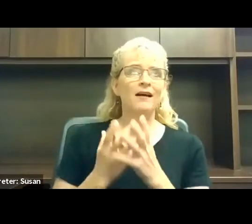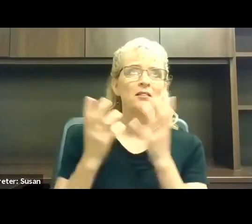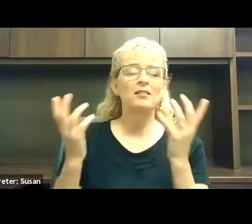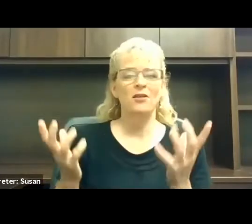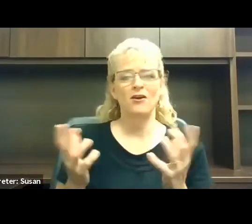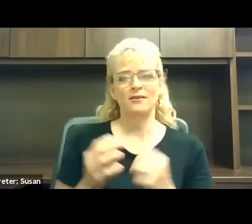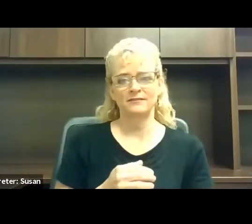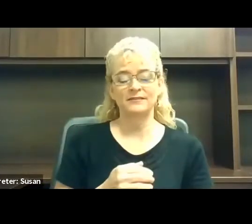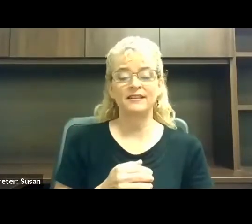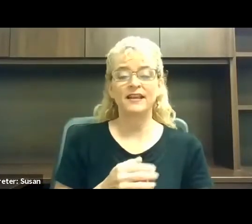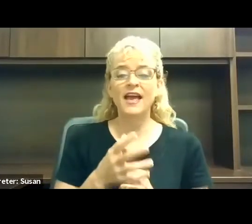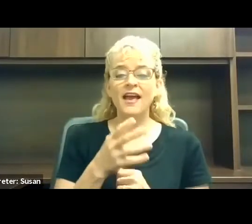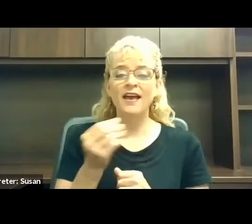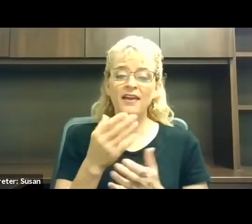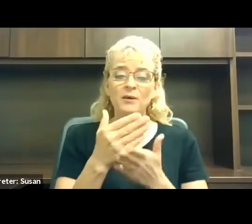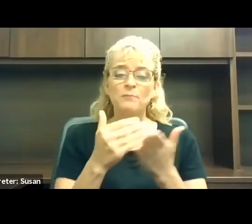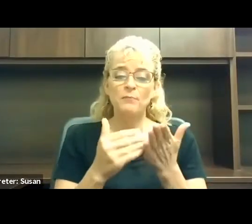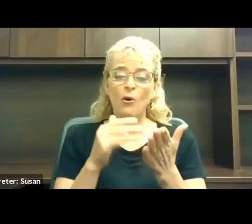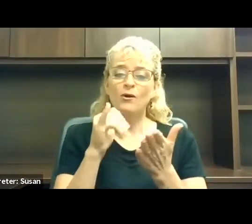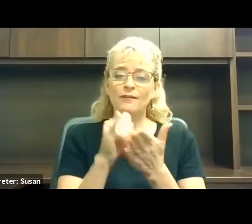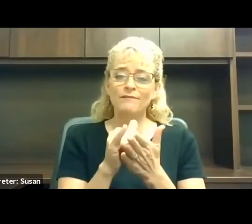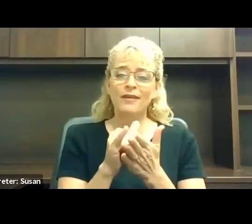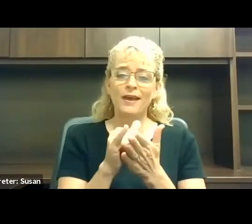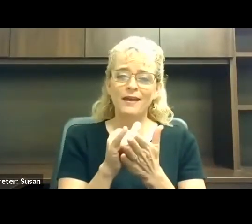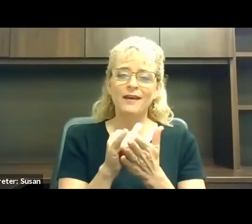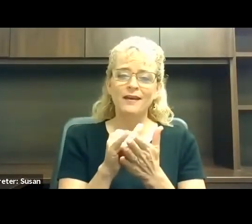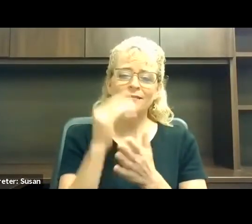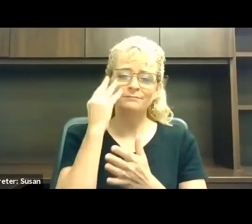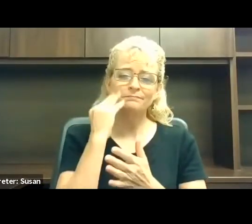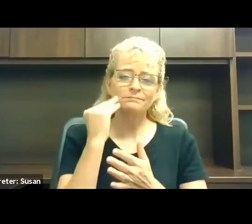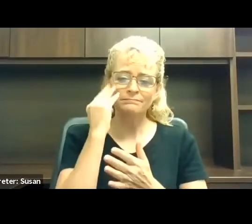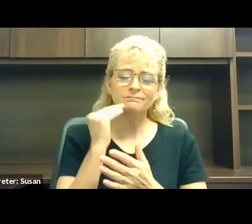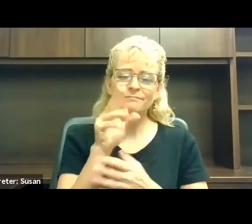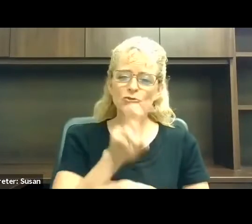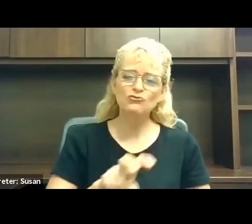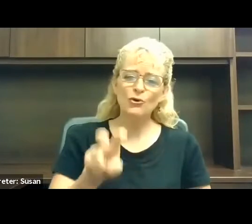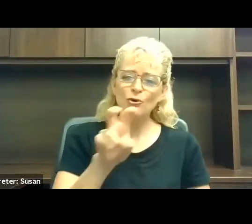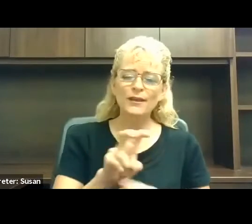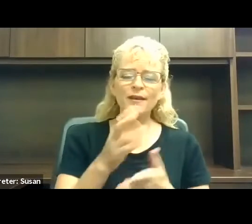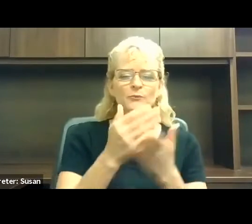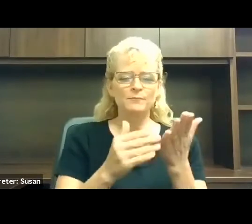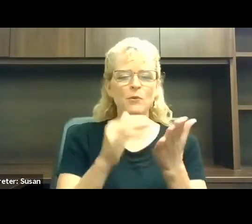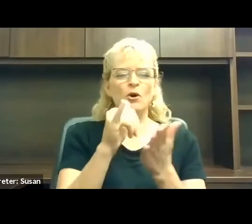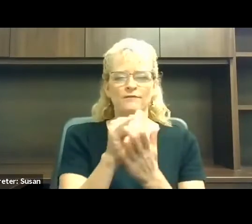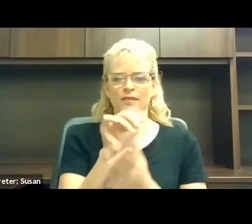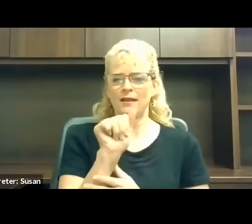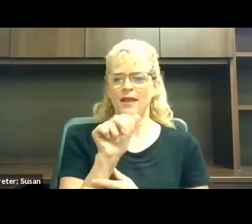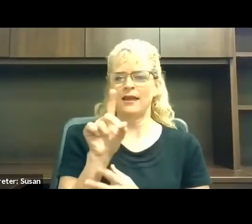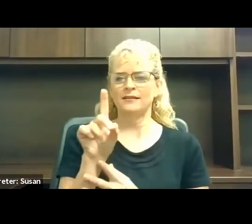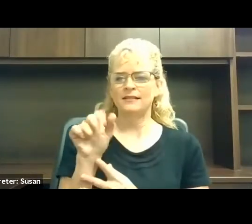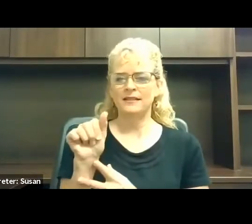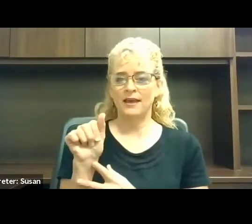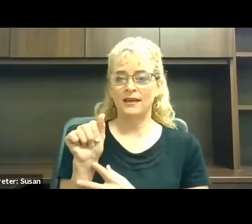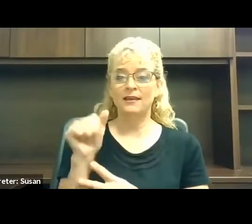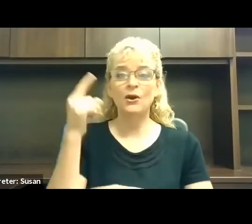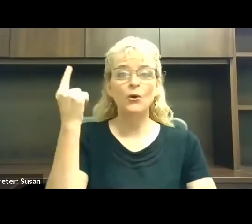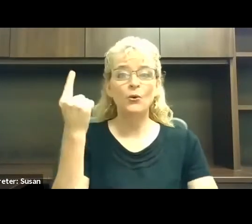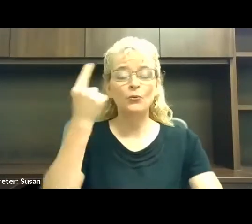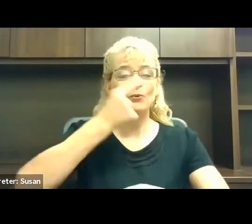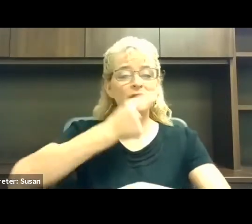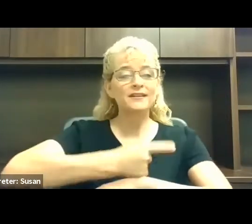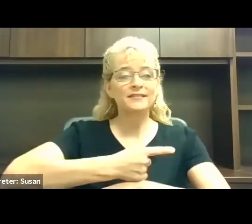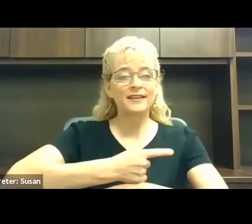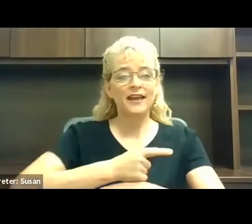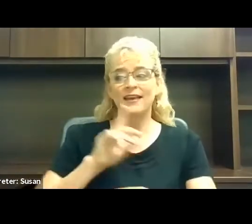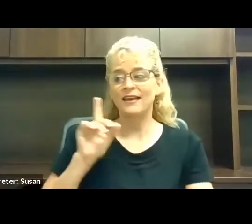And part of that journey was part of the ADA. Uh, one day, uh, he